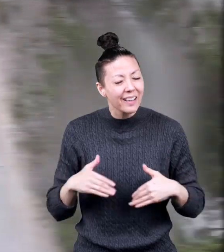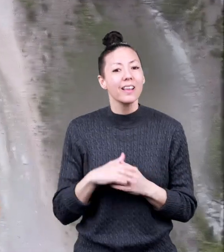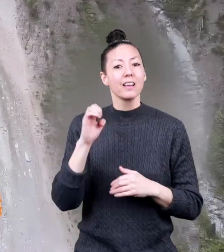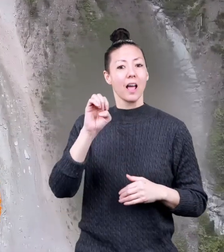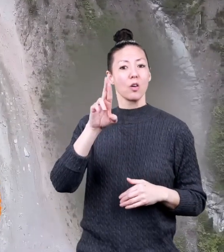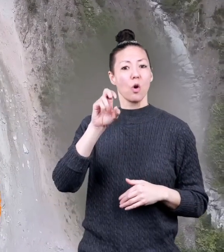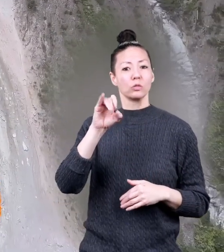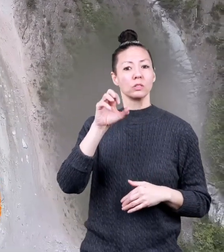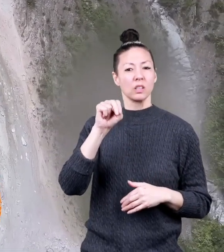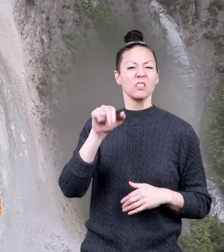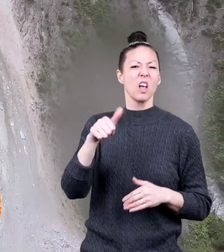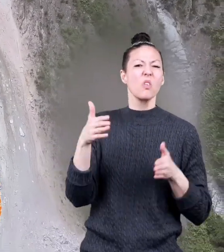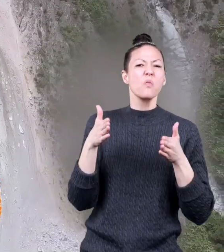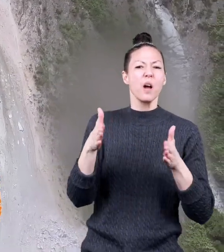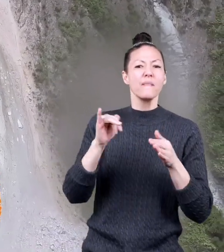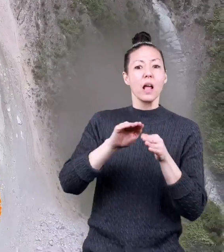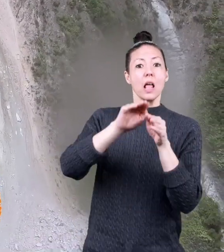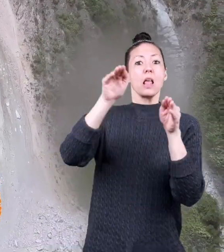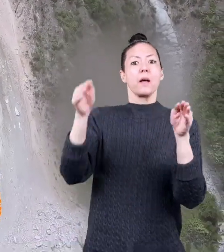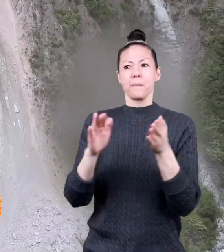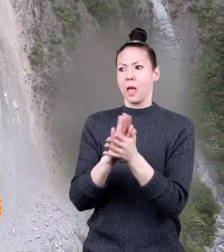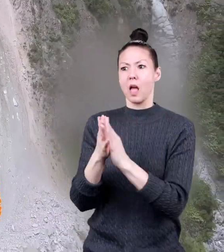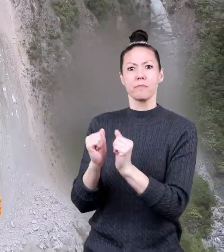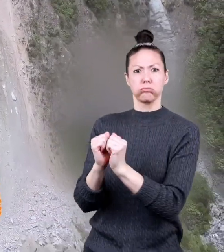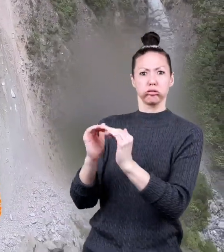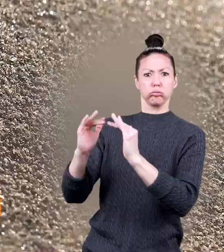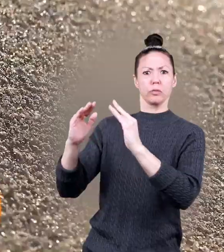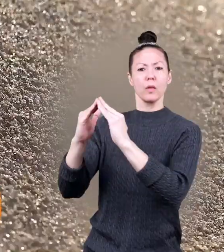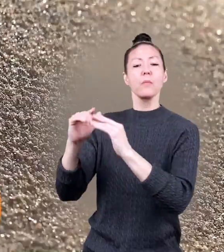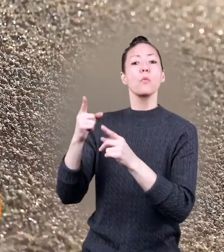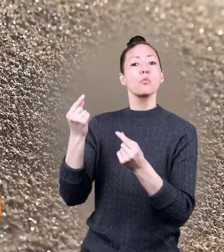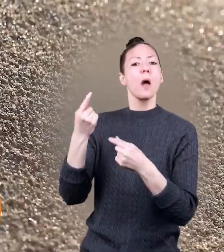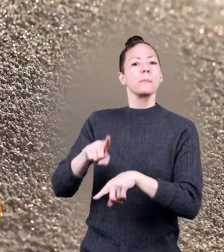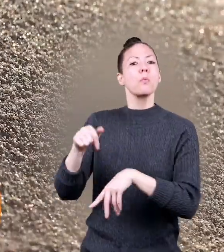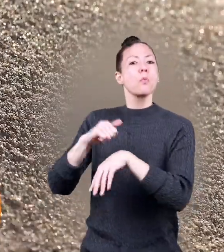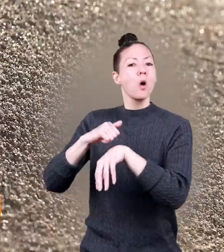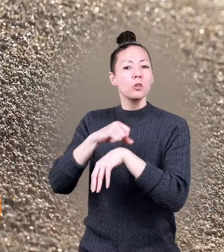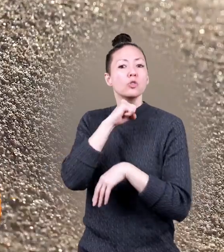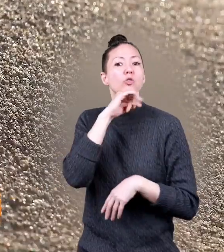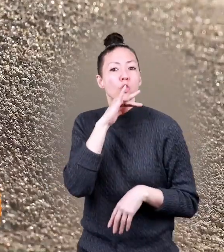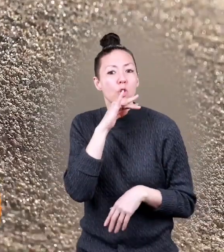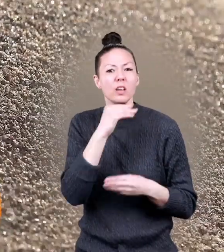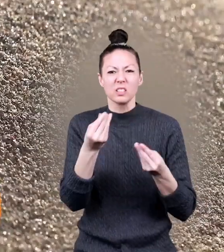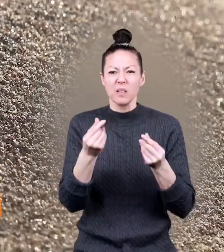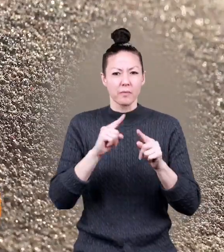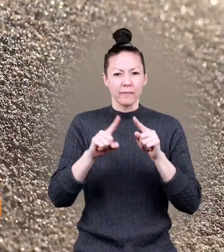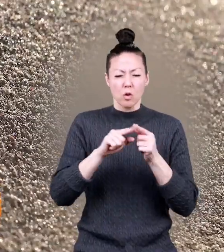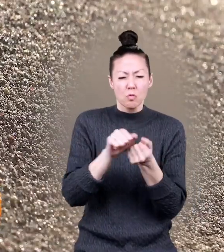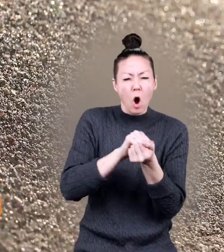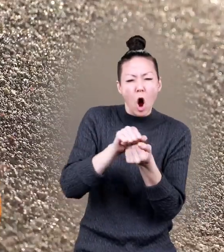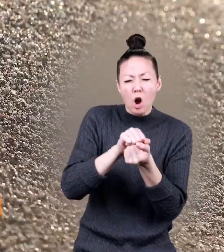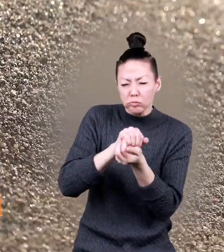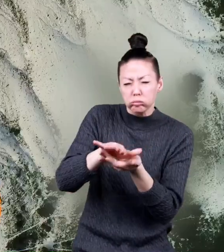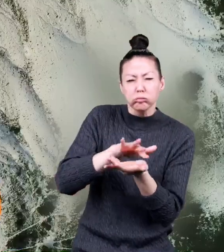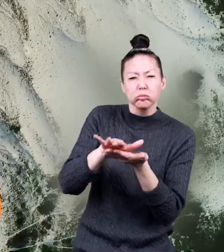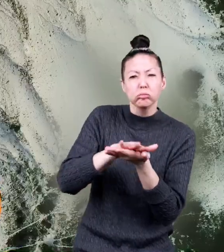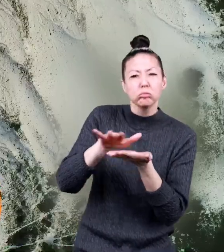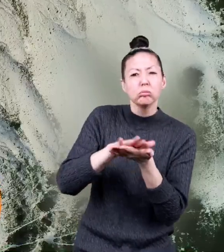Erosion is another way that hills can be formed. When rocks, dirt, and sediment are washed away from one